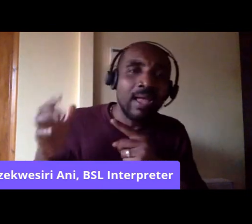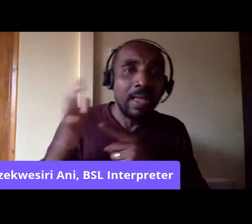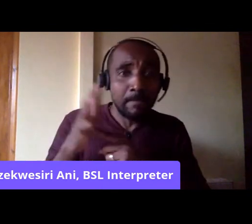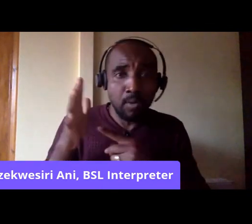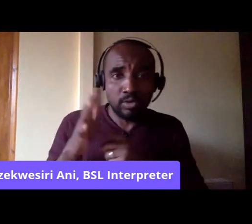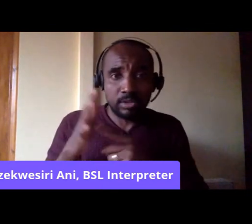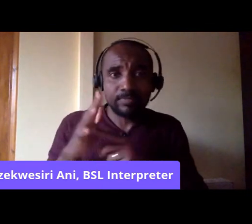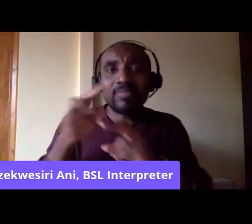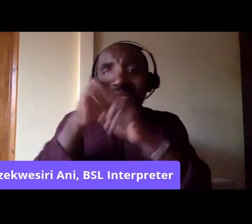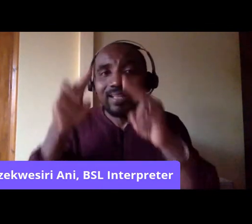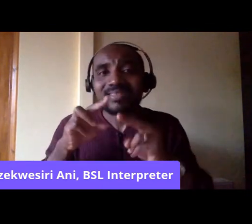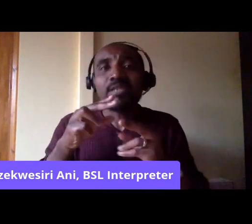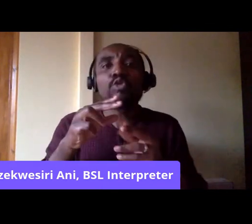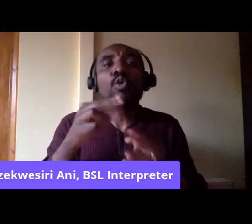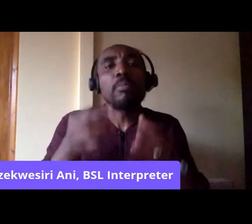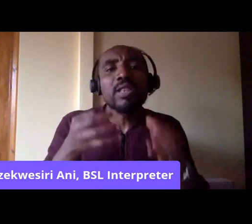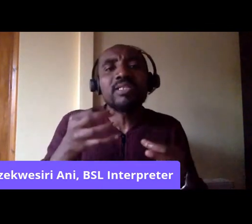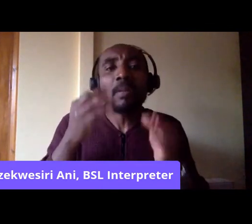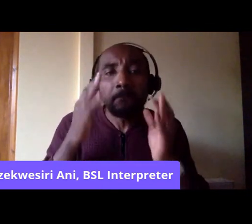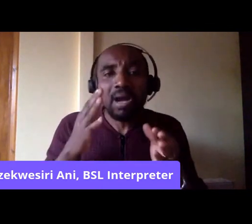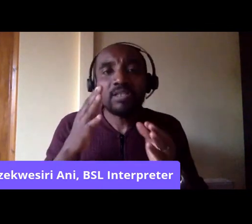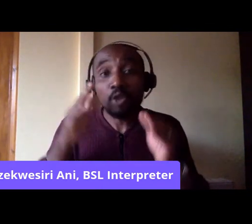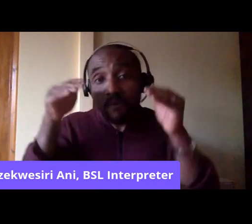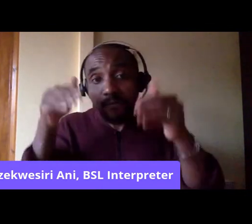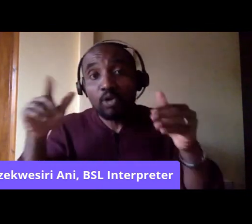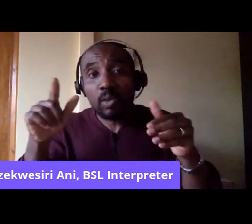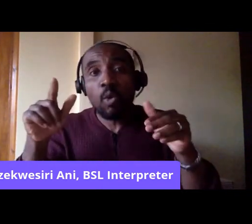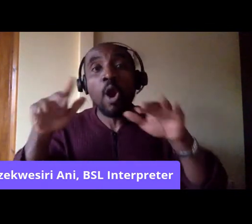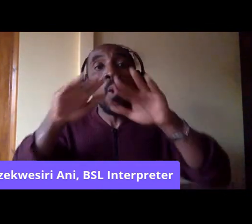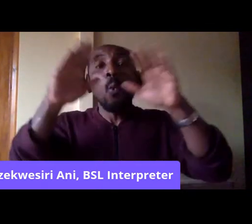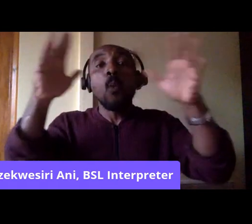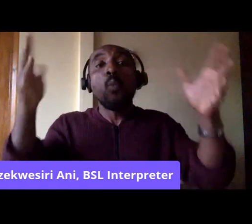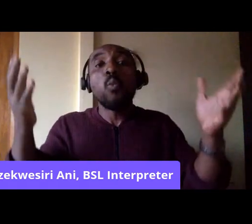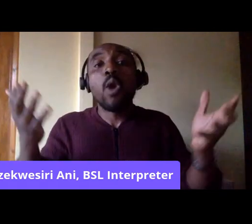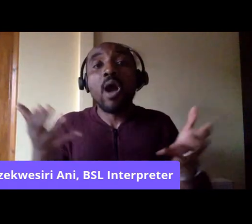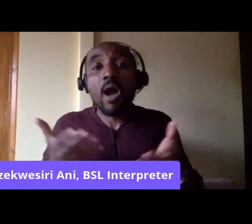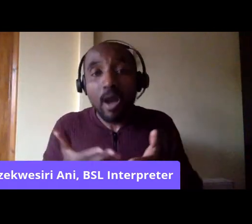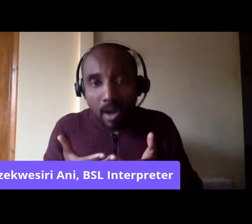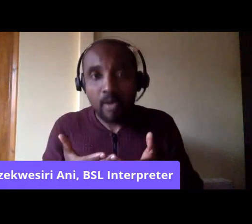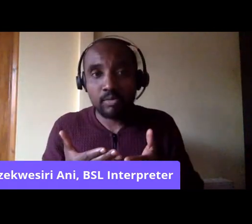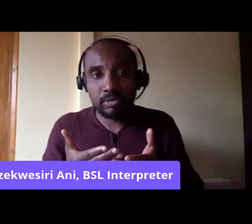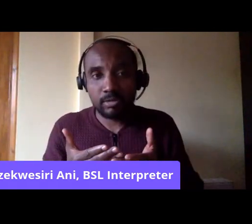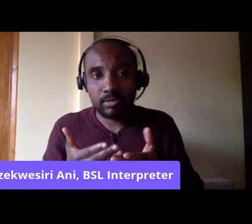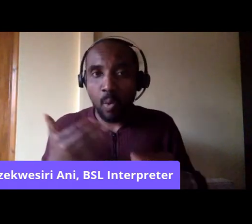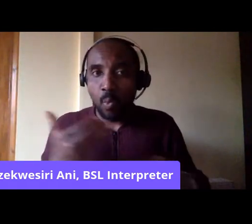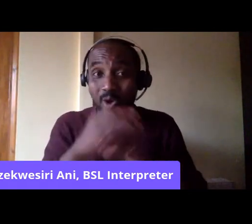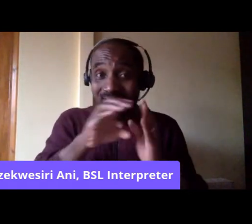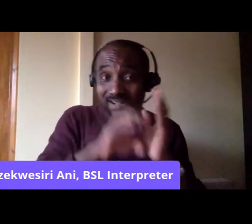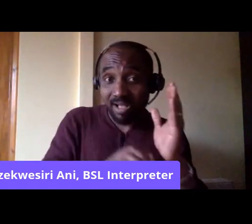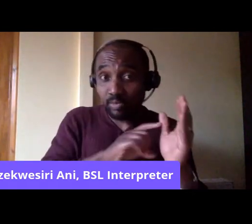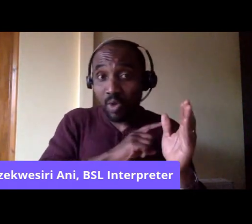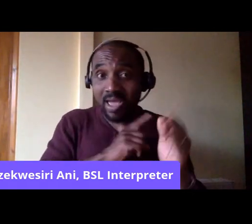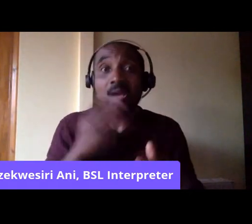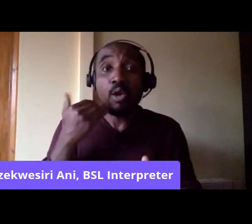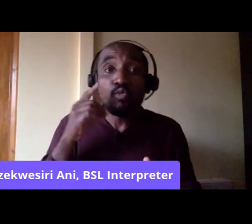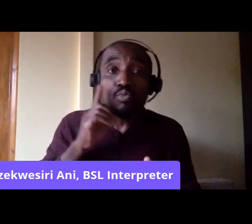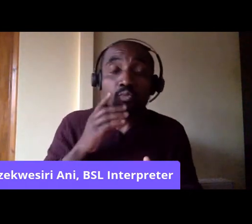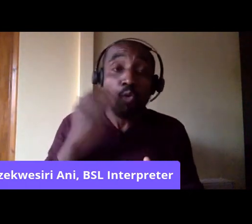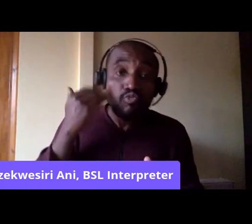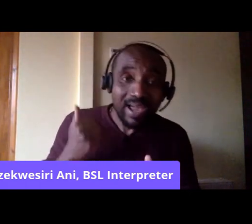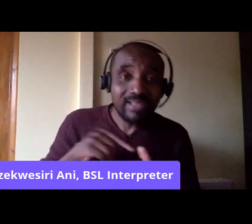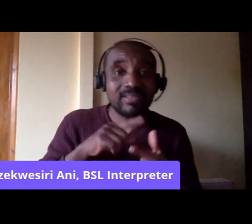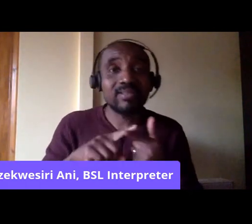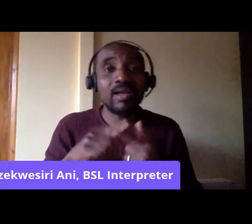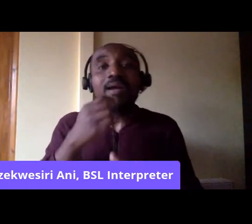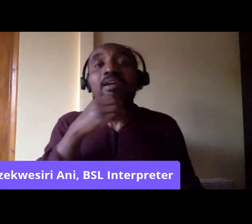focused on the global working class, because there's some times in which race and gender and every different kind of thing